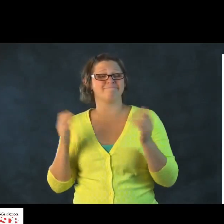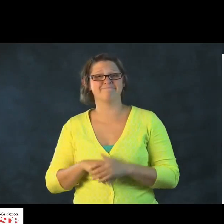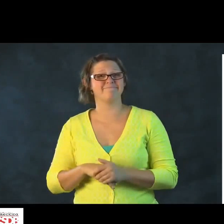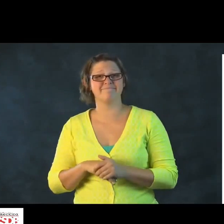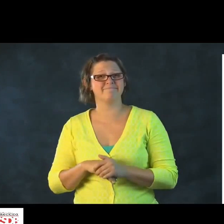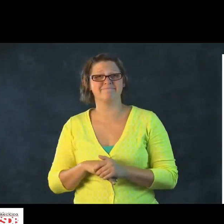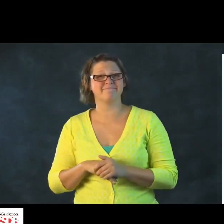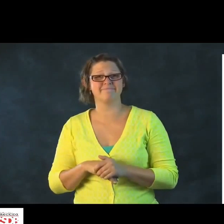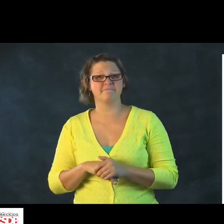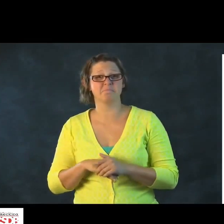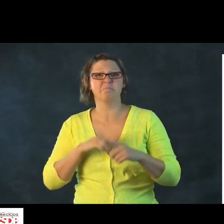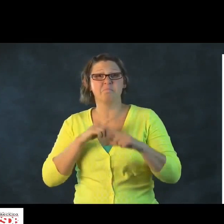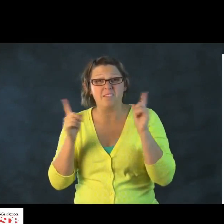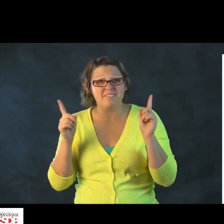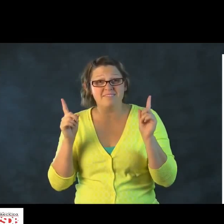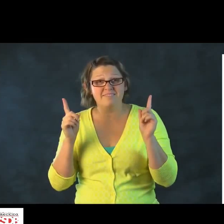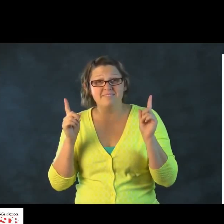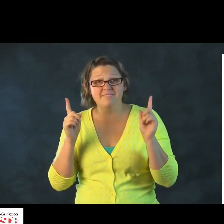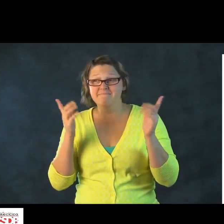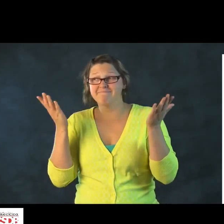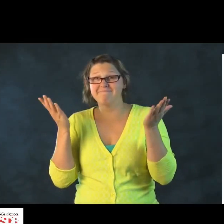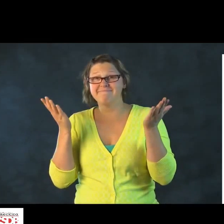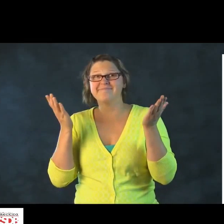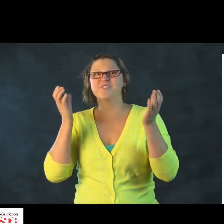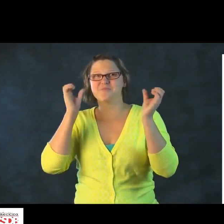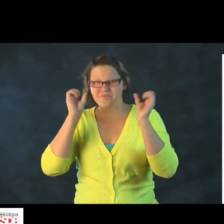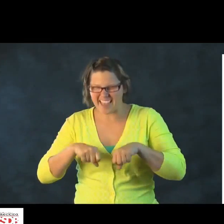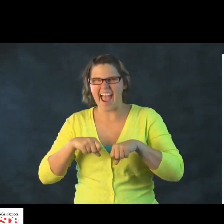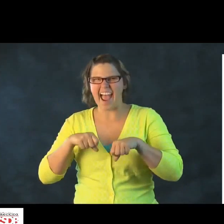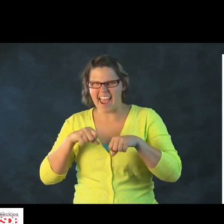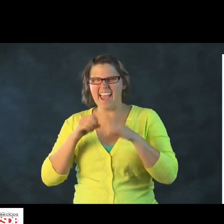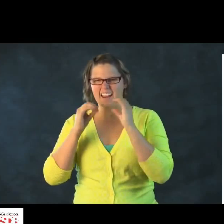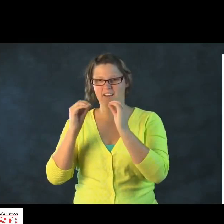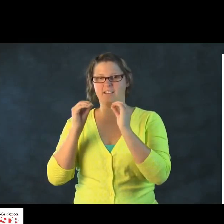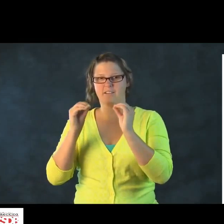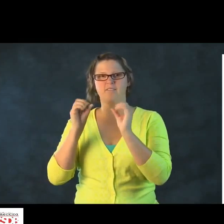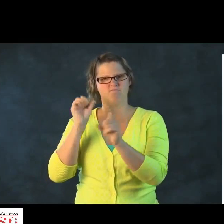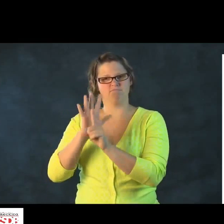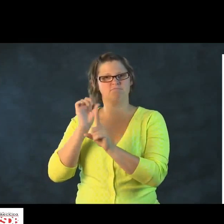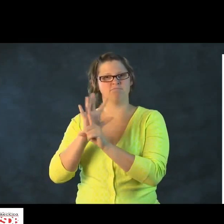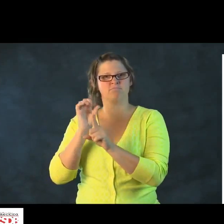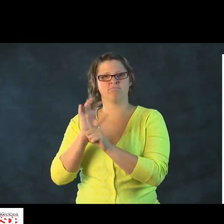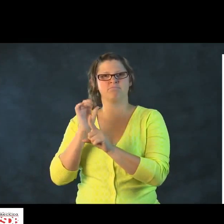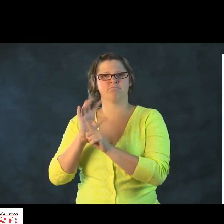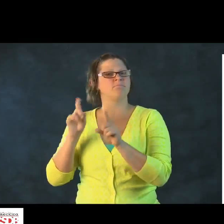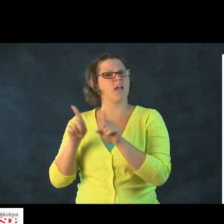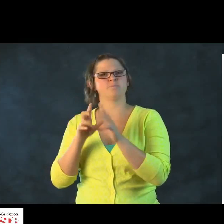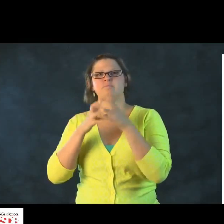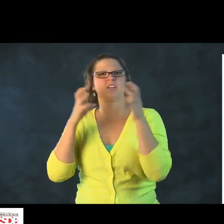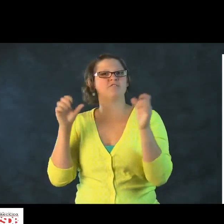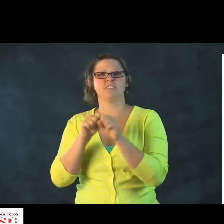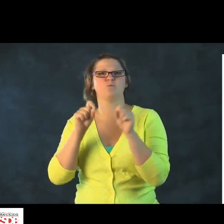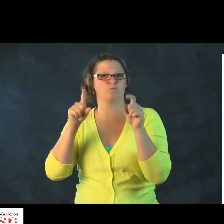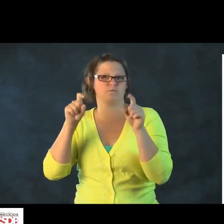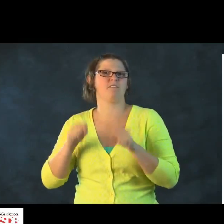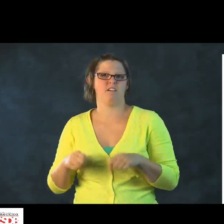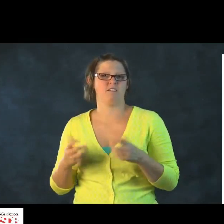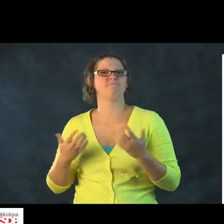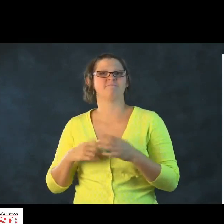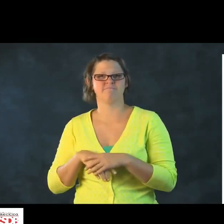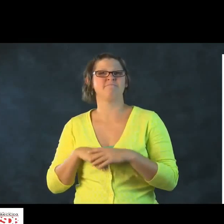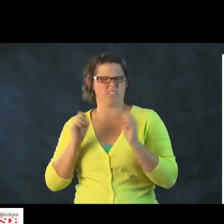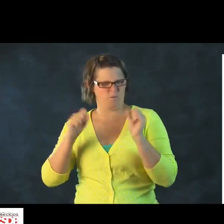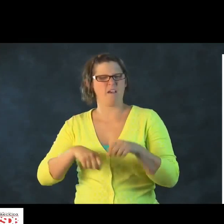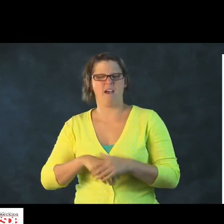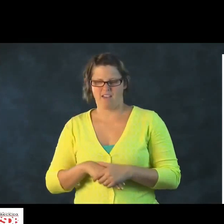perfect way for doing that. But, you can teach your child, expose your